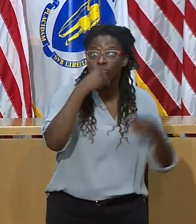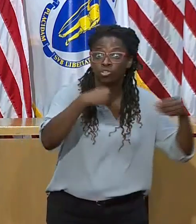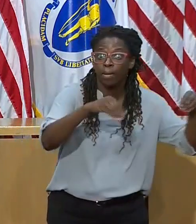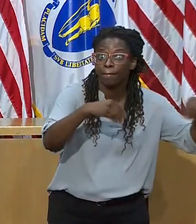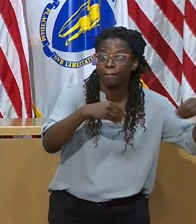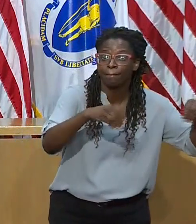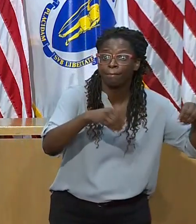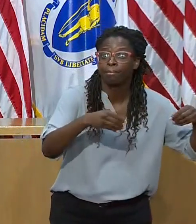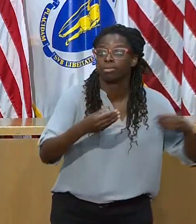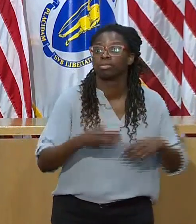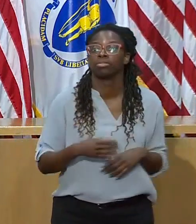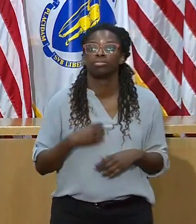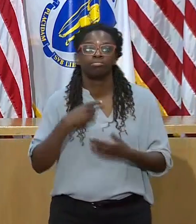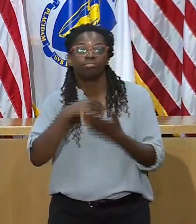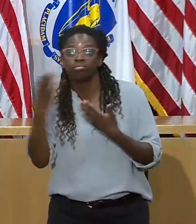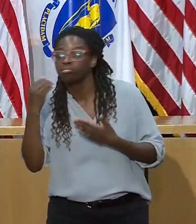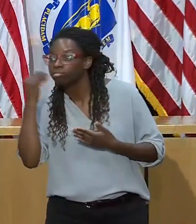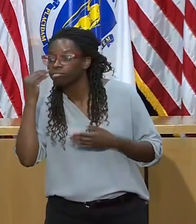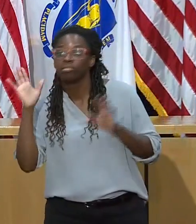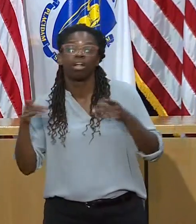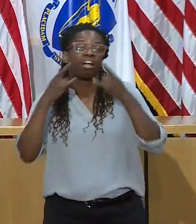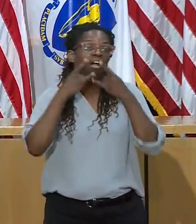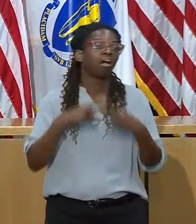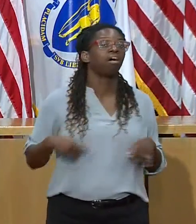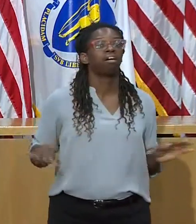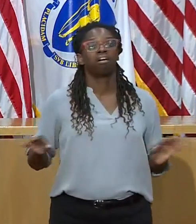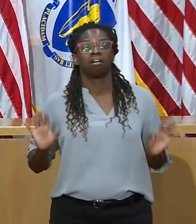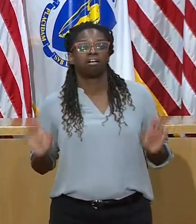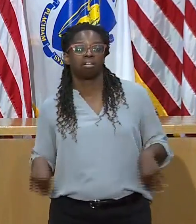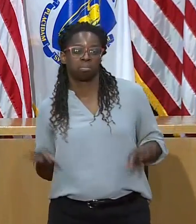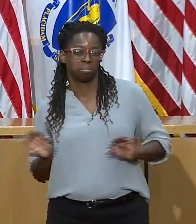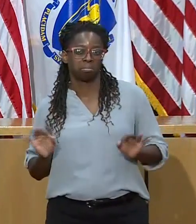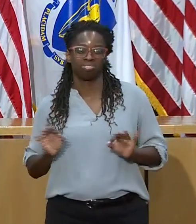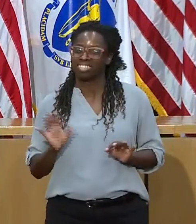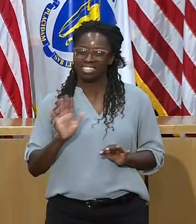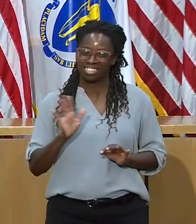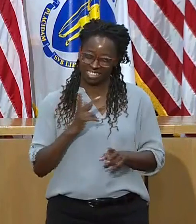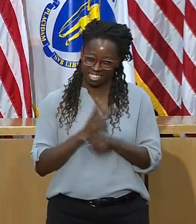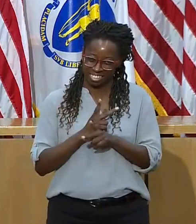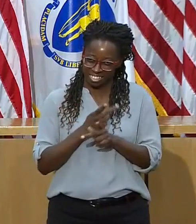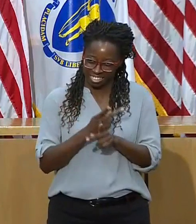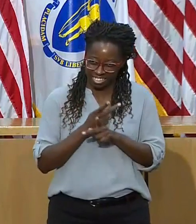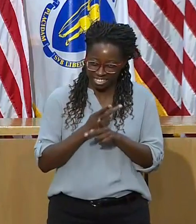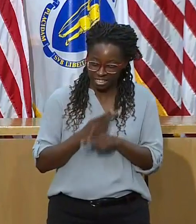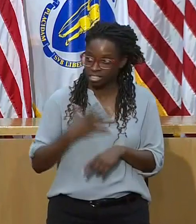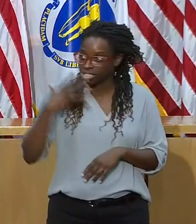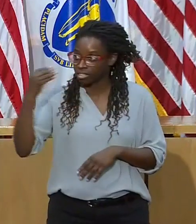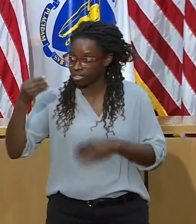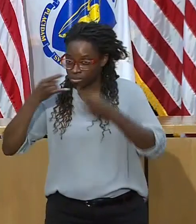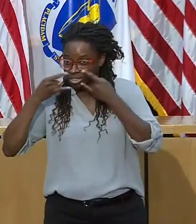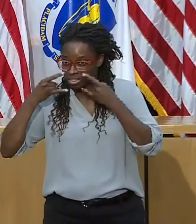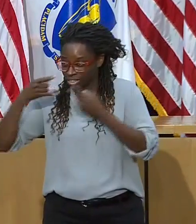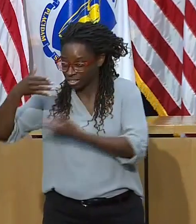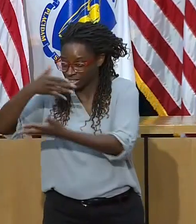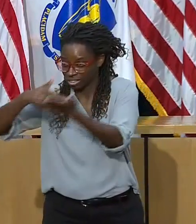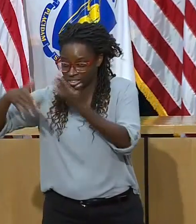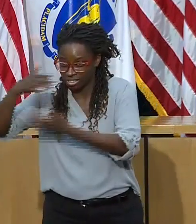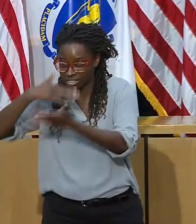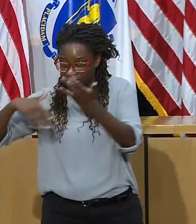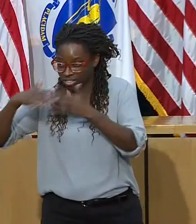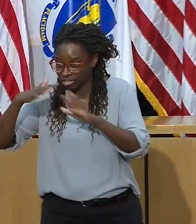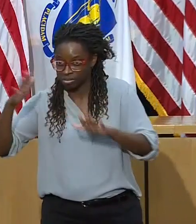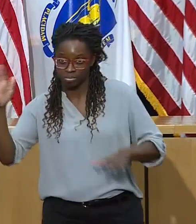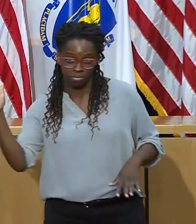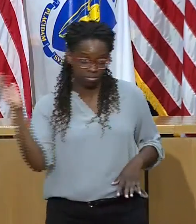around a bunch of people without master distancing, you need to socially distance and wear a mask around your family